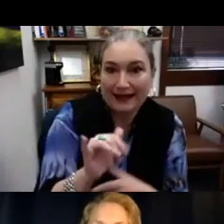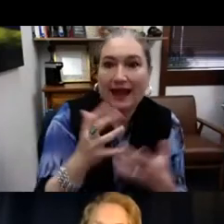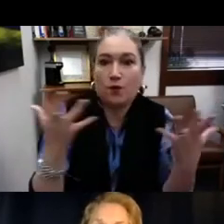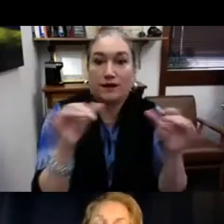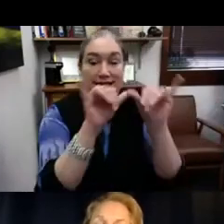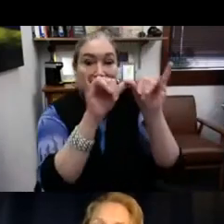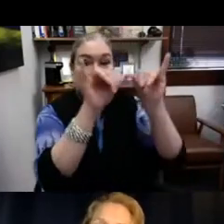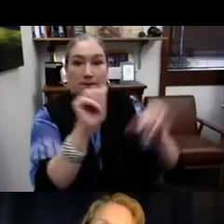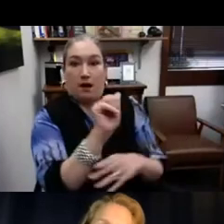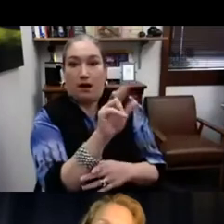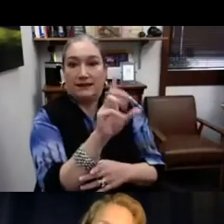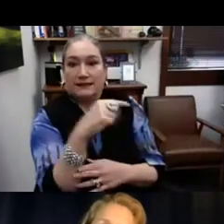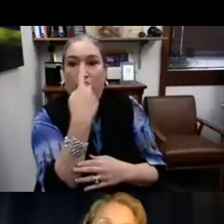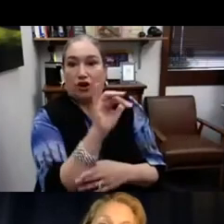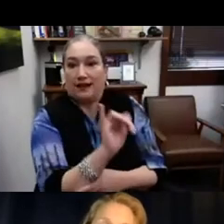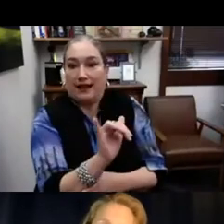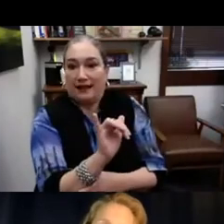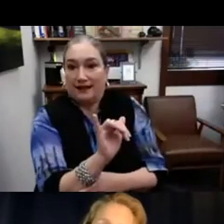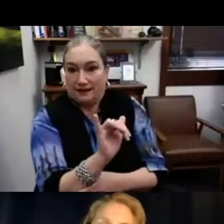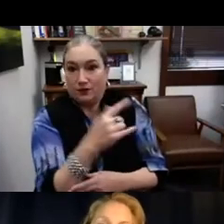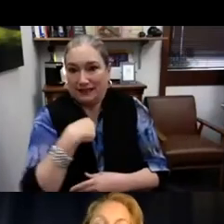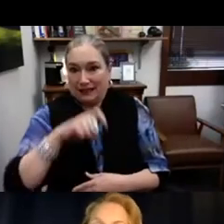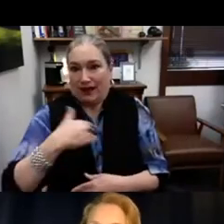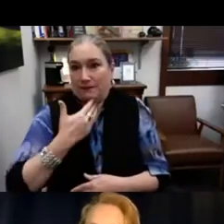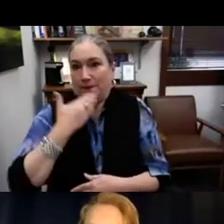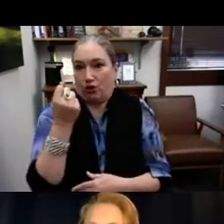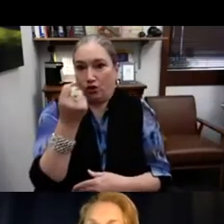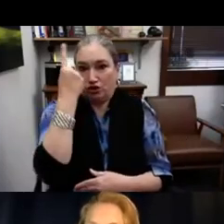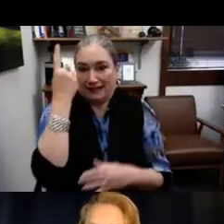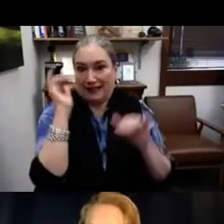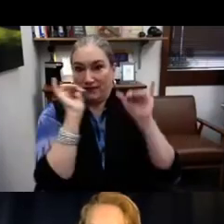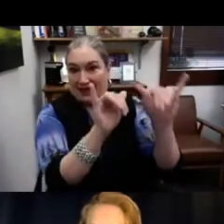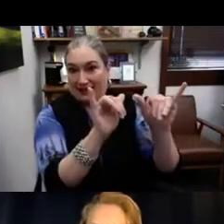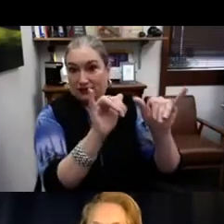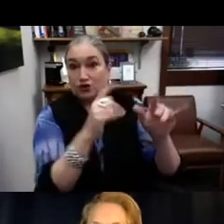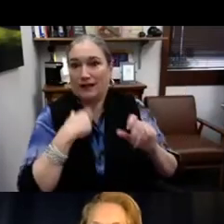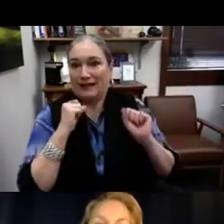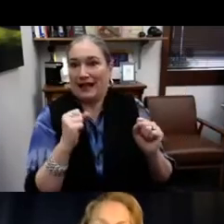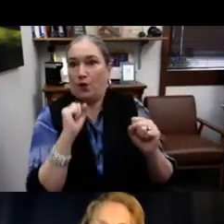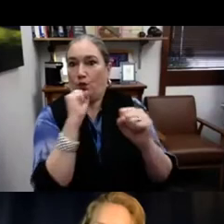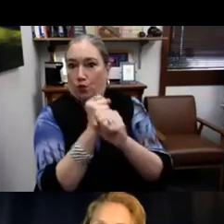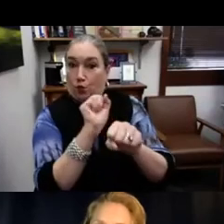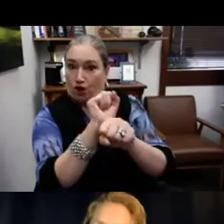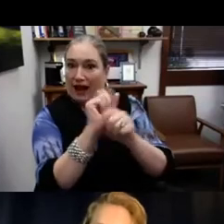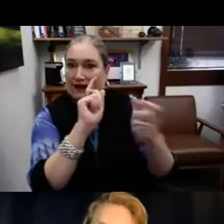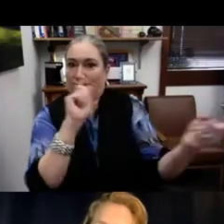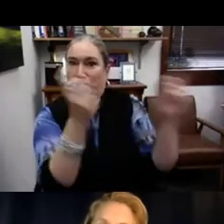attitude and seeing what that shows, what does hearing supremacy look like? And then what does systematic audism look like? So that we can have a better